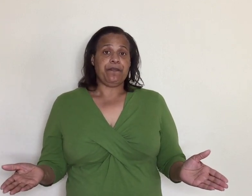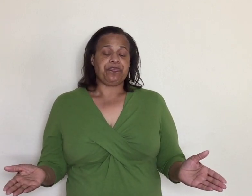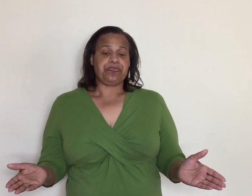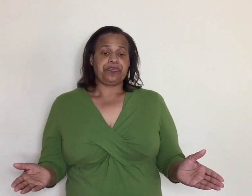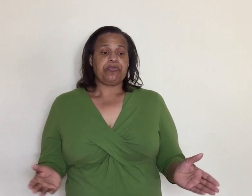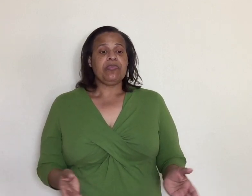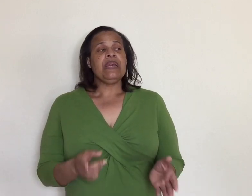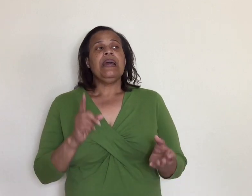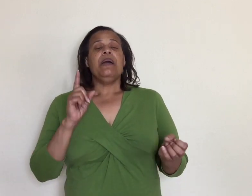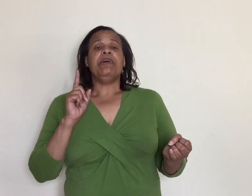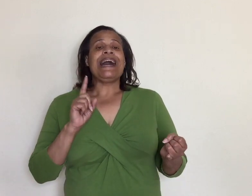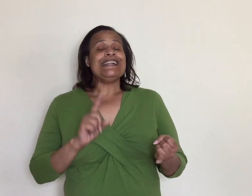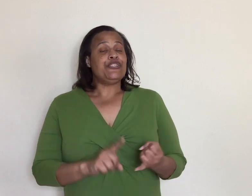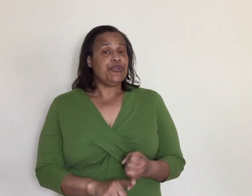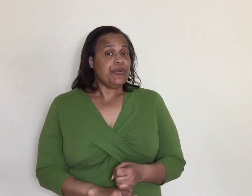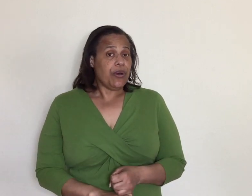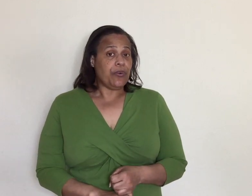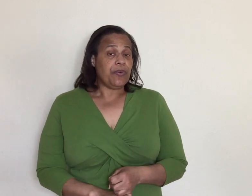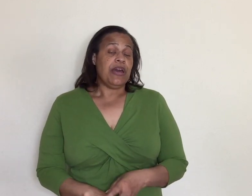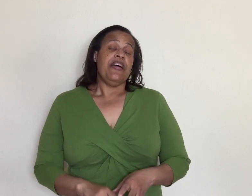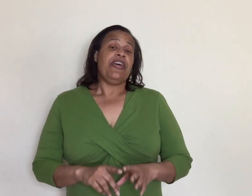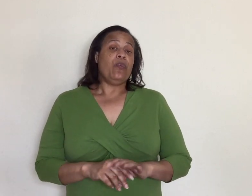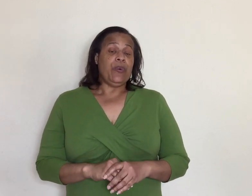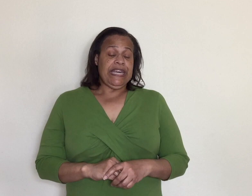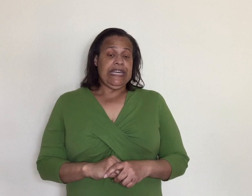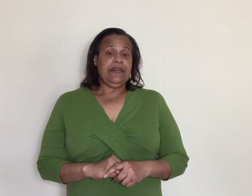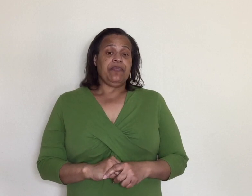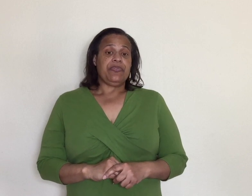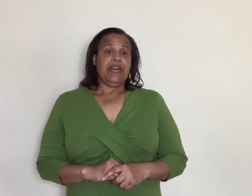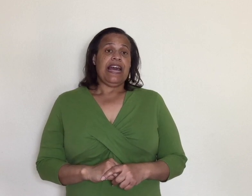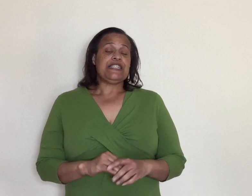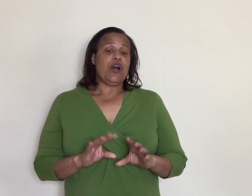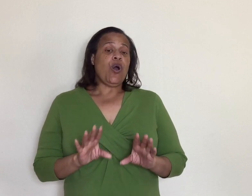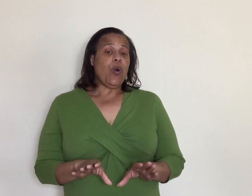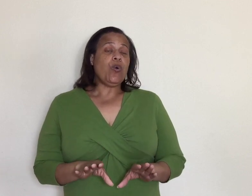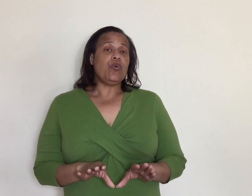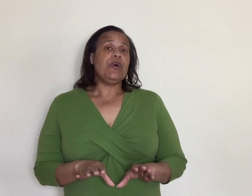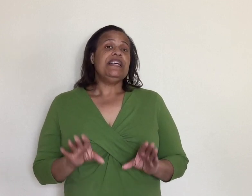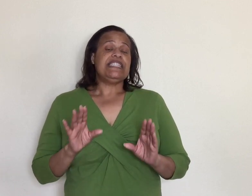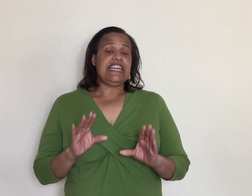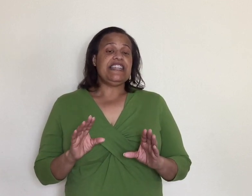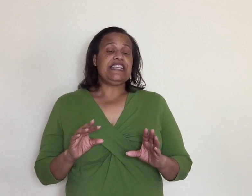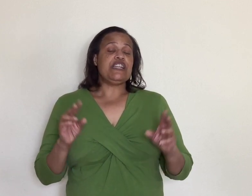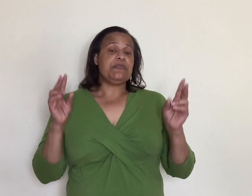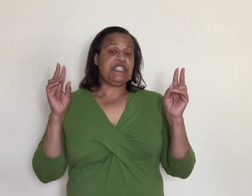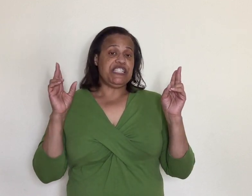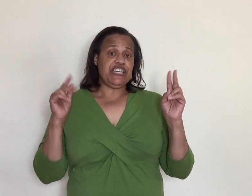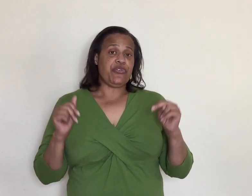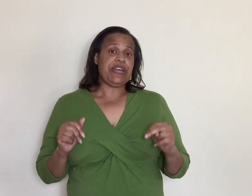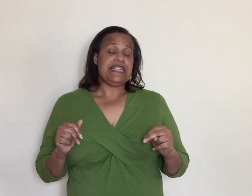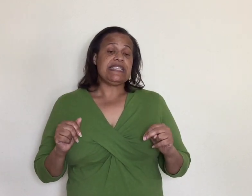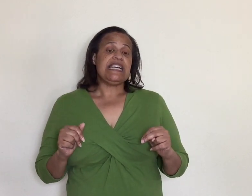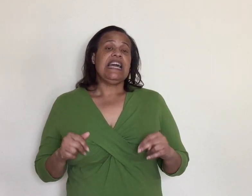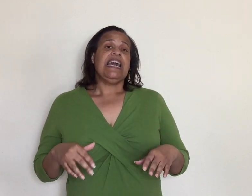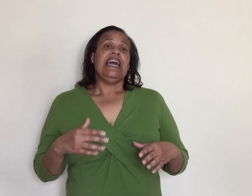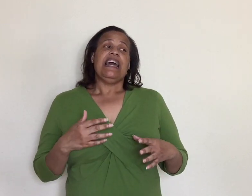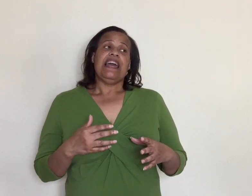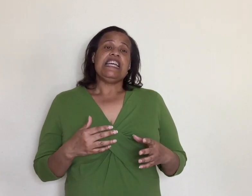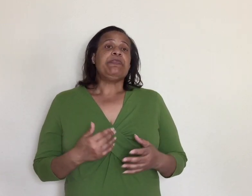but I do know that we as a whole seeing these numbers to decrease it's